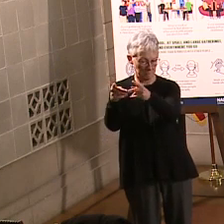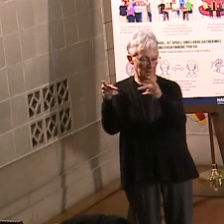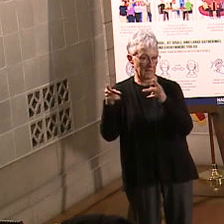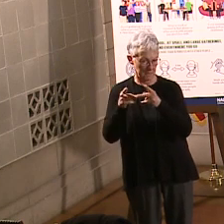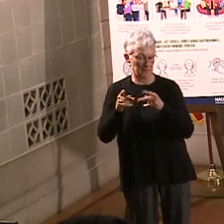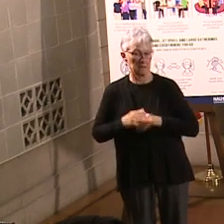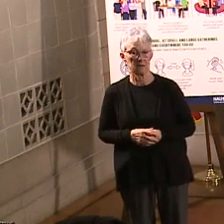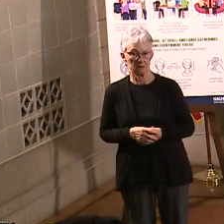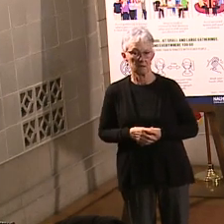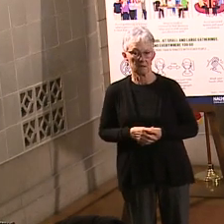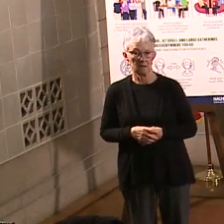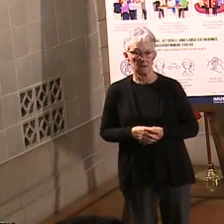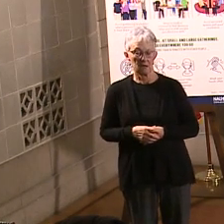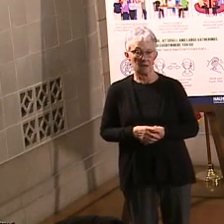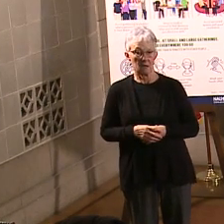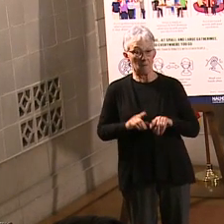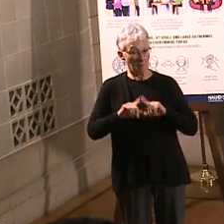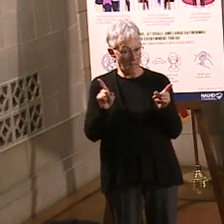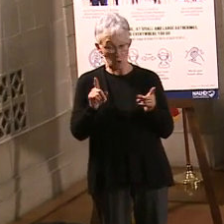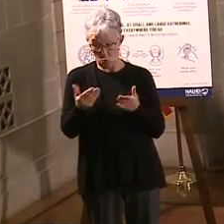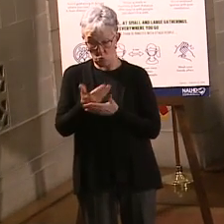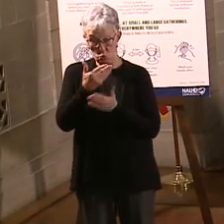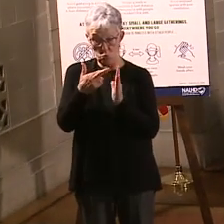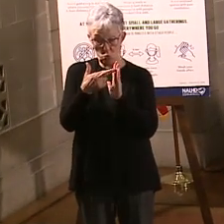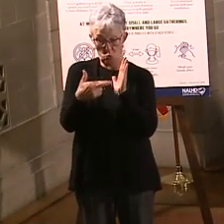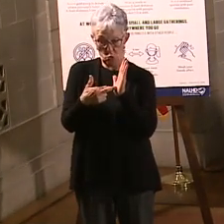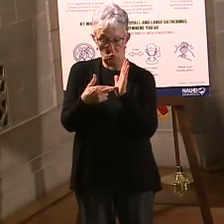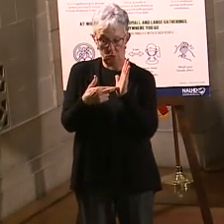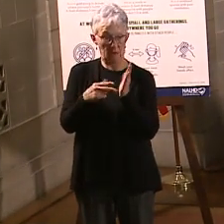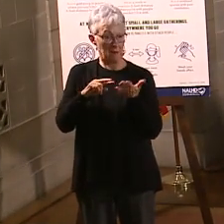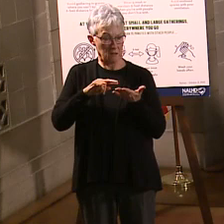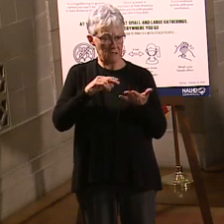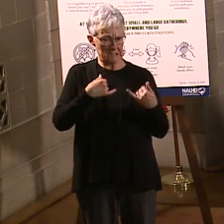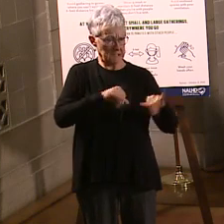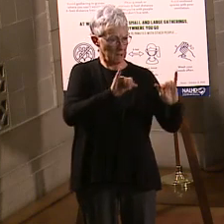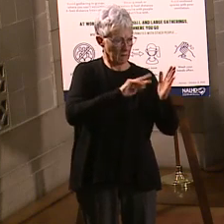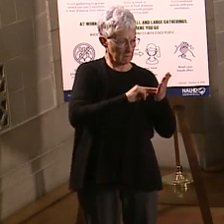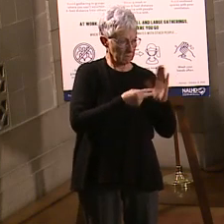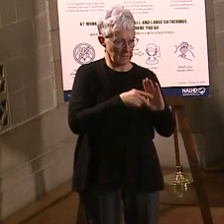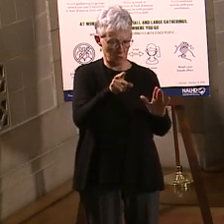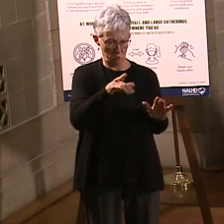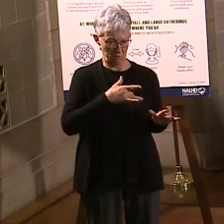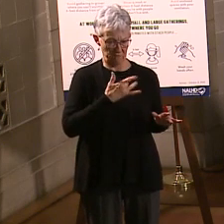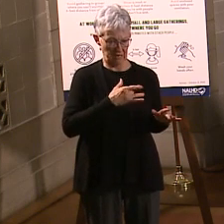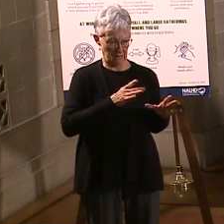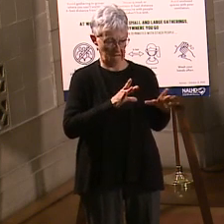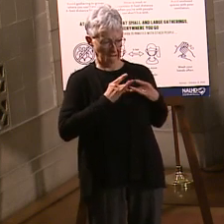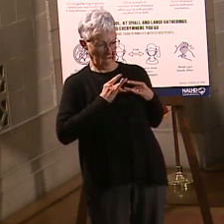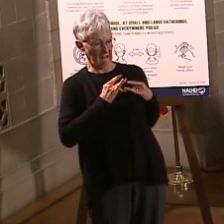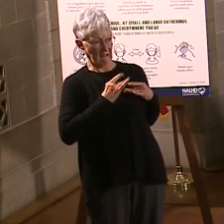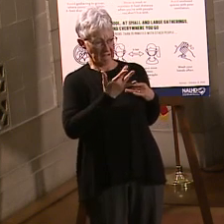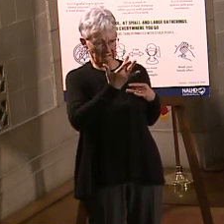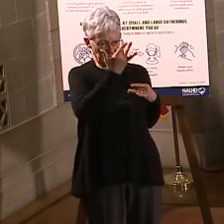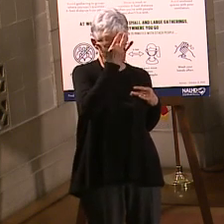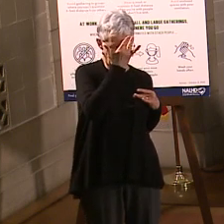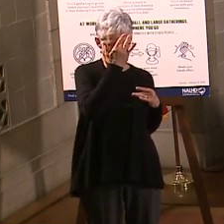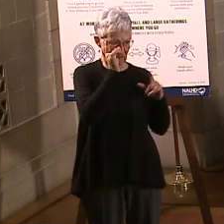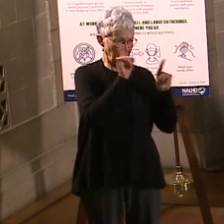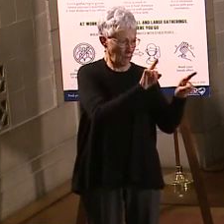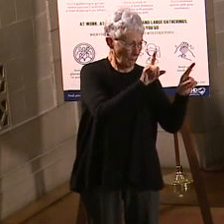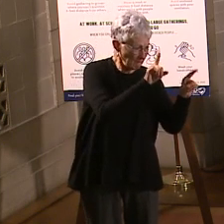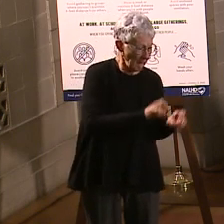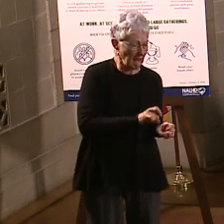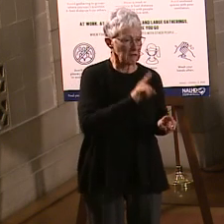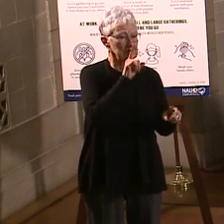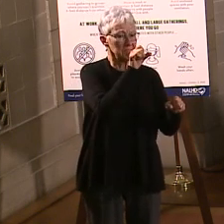you still have to quarantine if you've had that close contact. You still have to do all those sort of things. And if you are having a large event